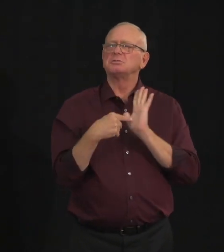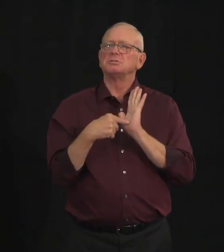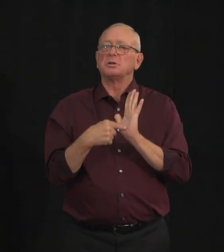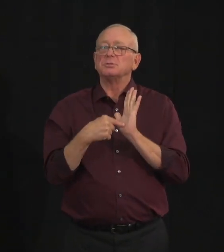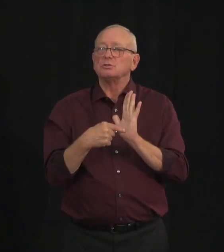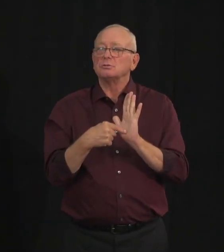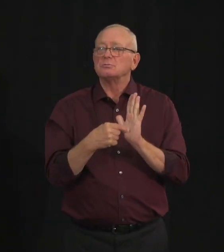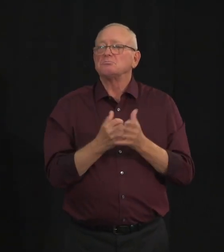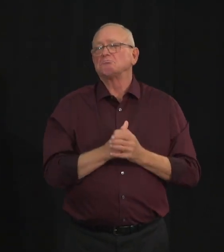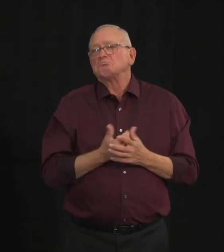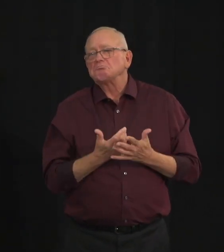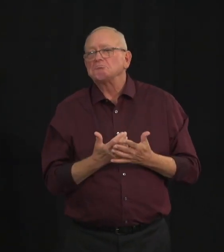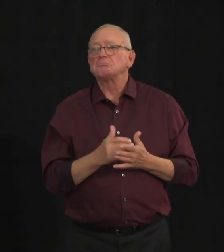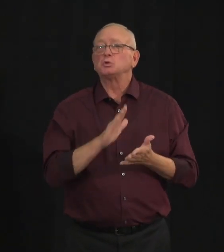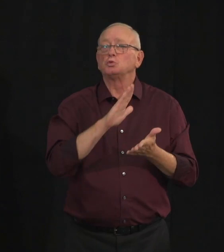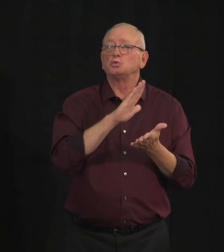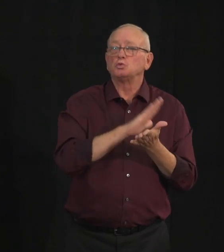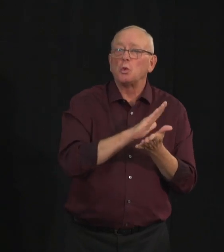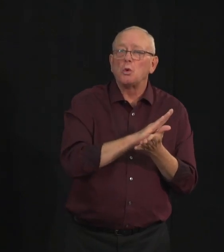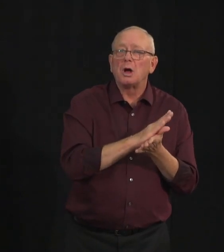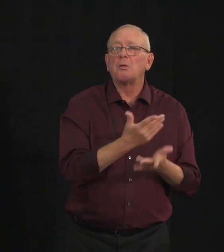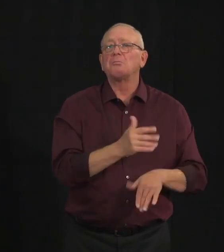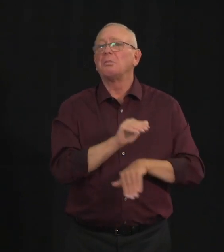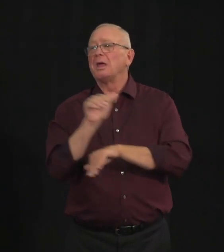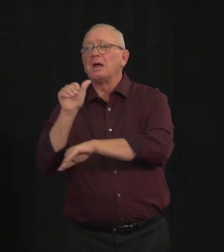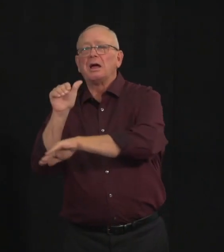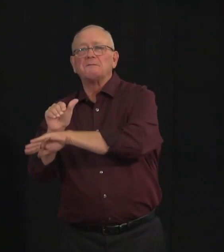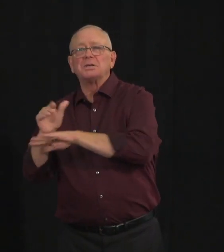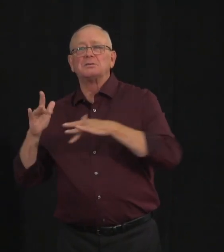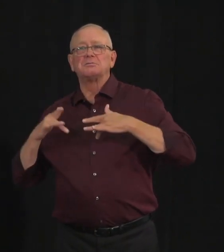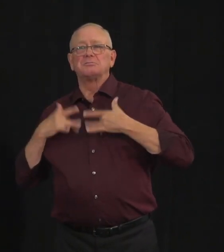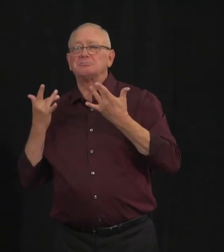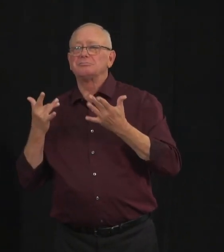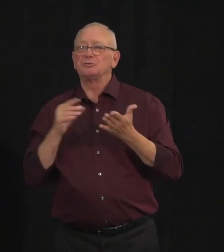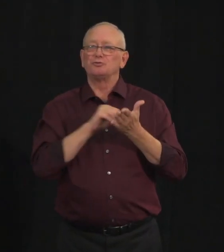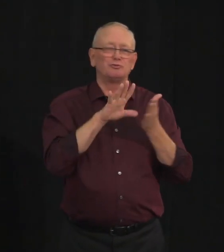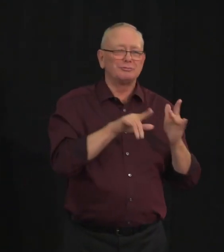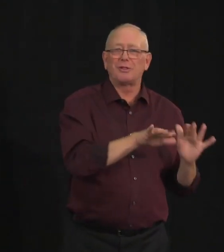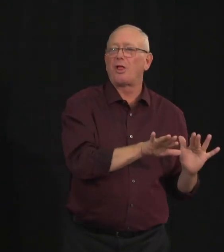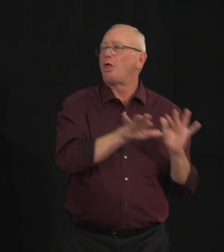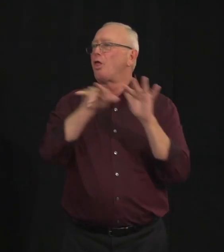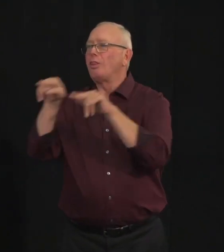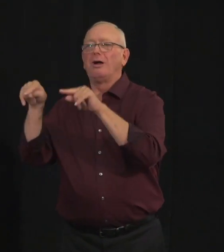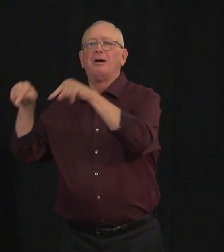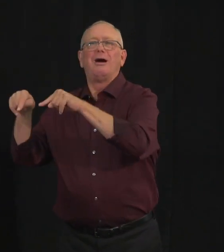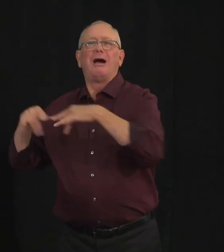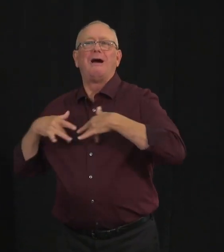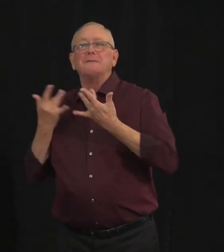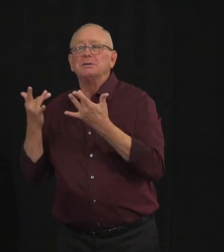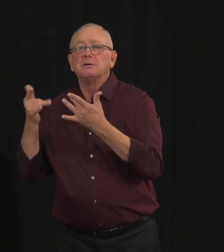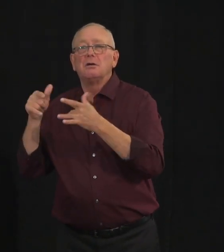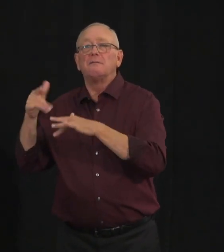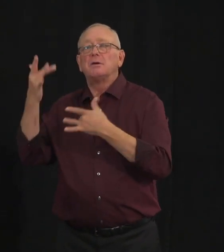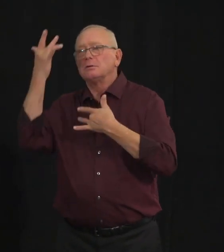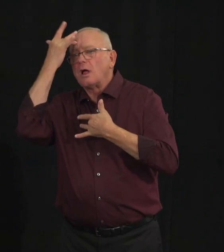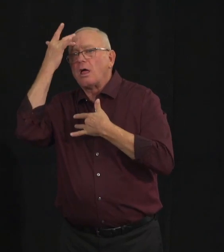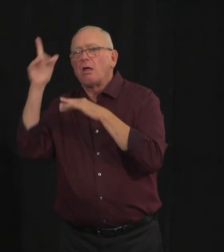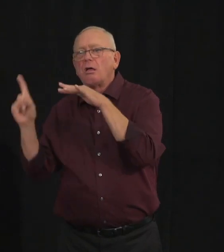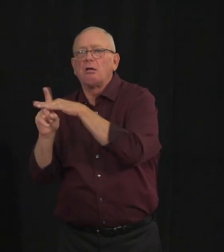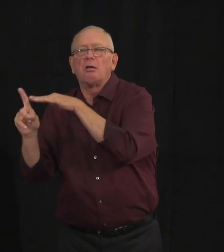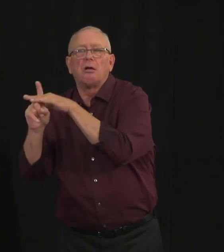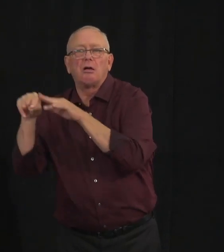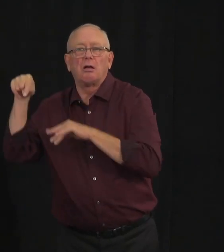results in spread, and many students who attend a school are impacted, either as cases or close contacts.